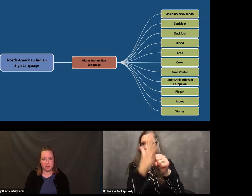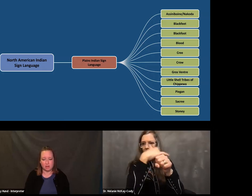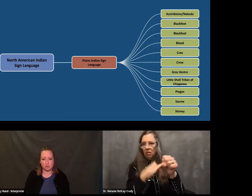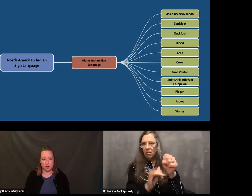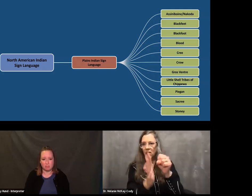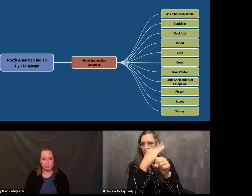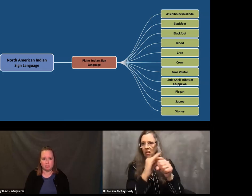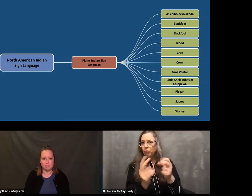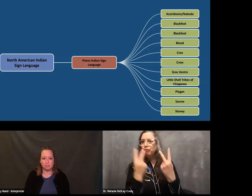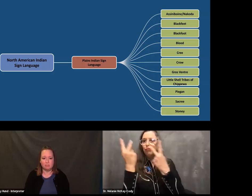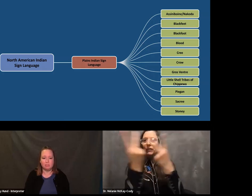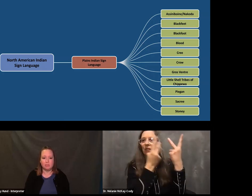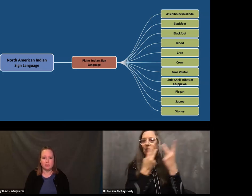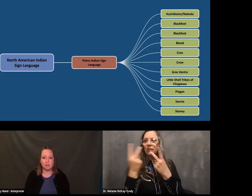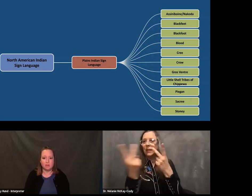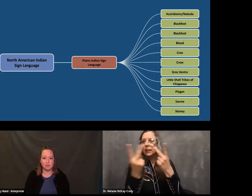that's Canadian tribe.